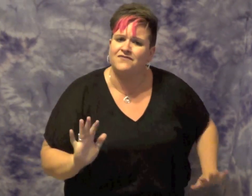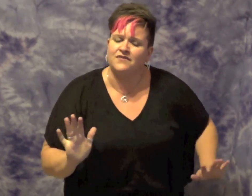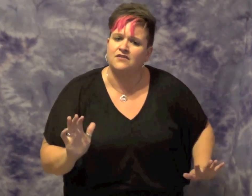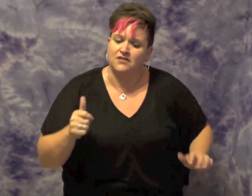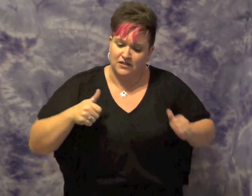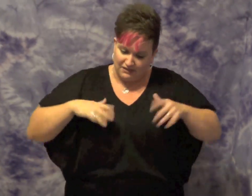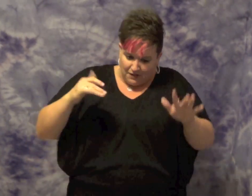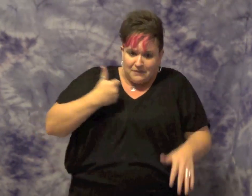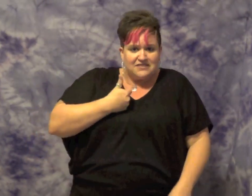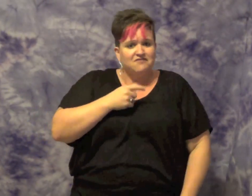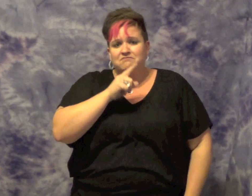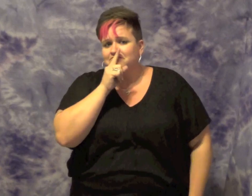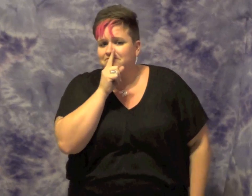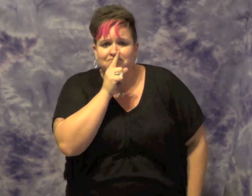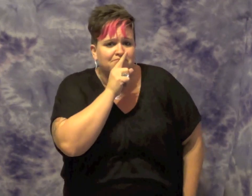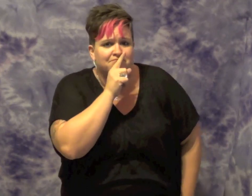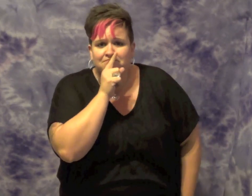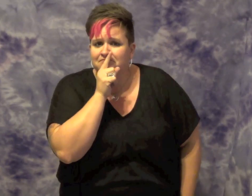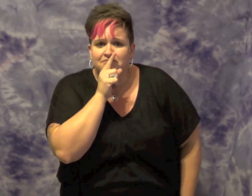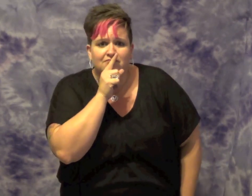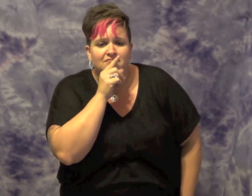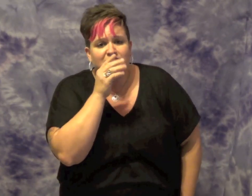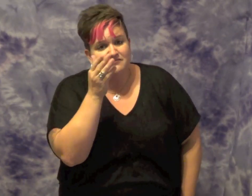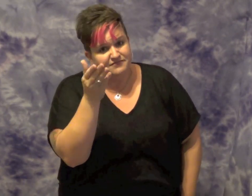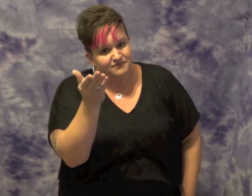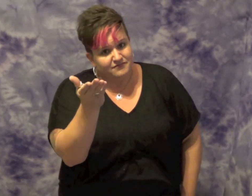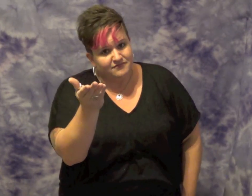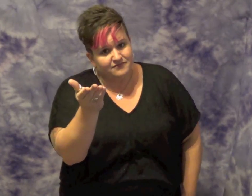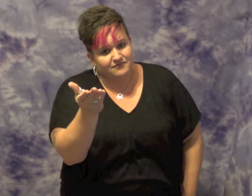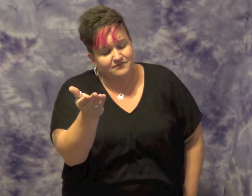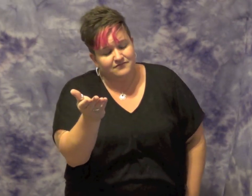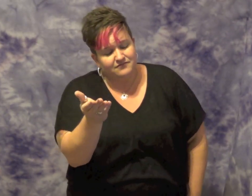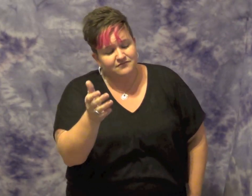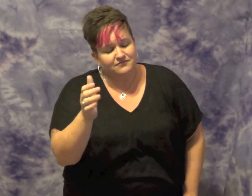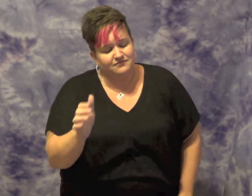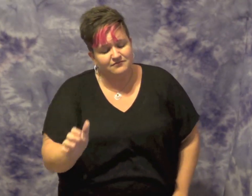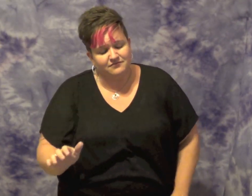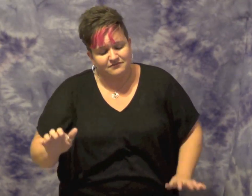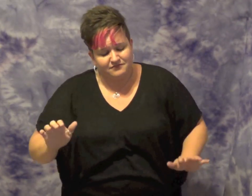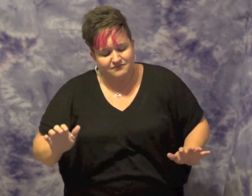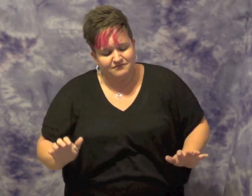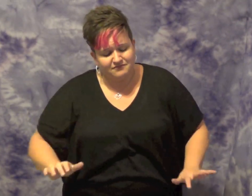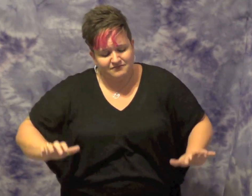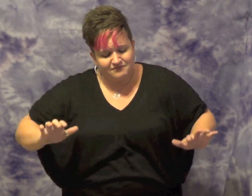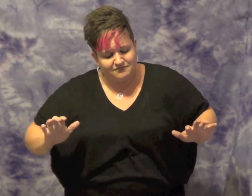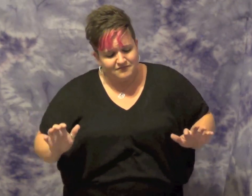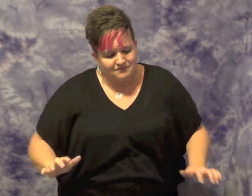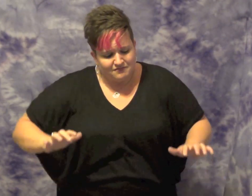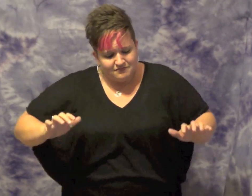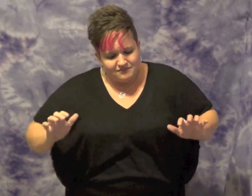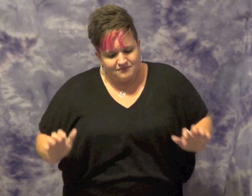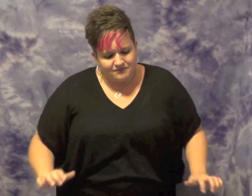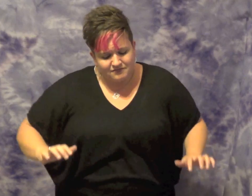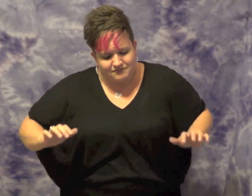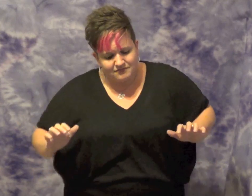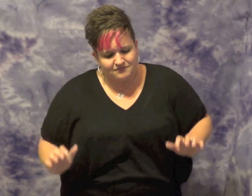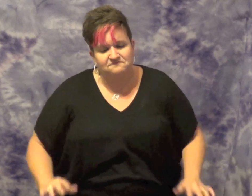give up on me. I don't give care.